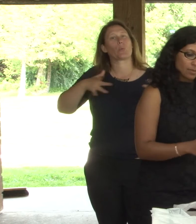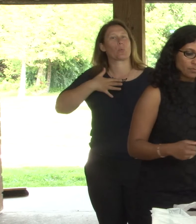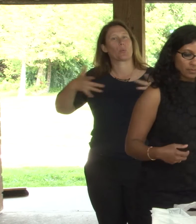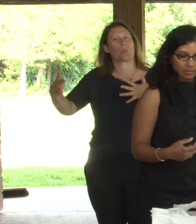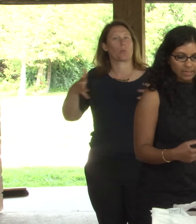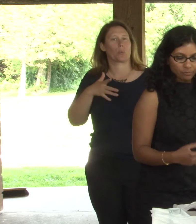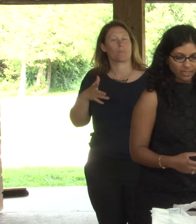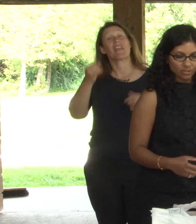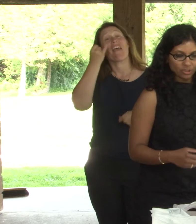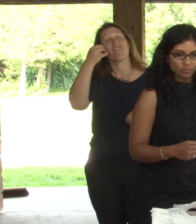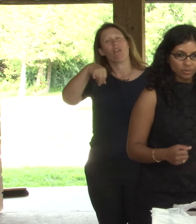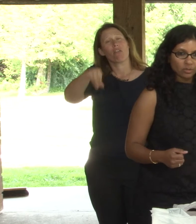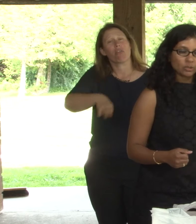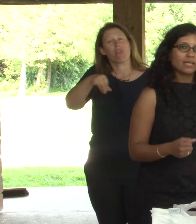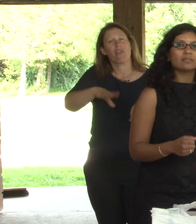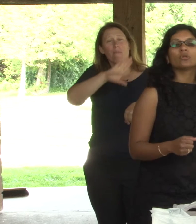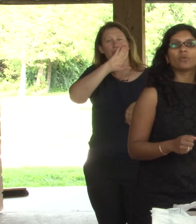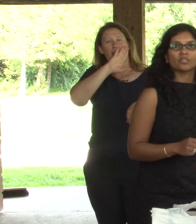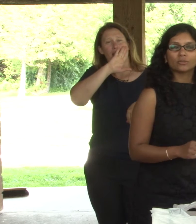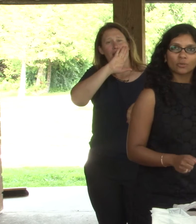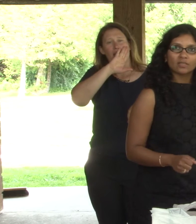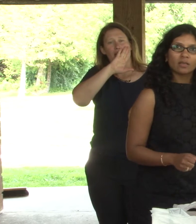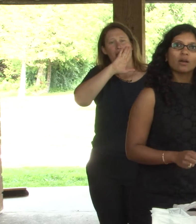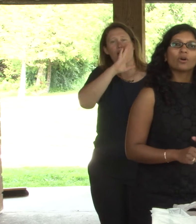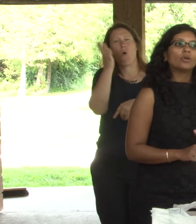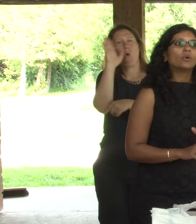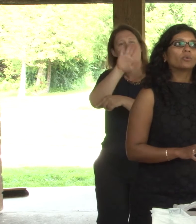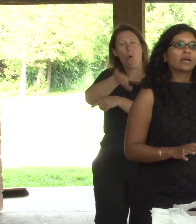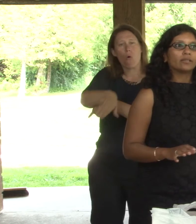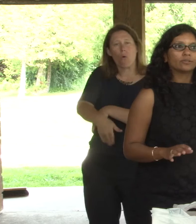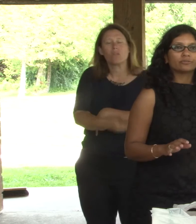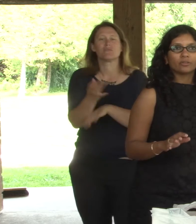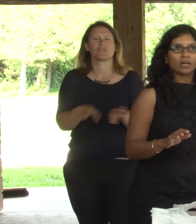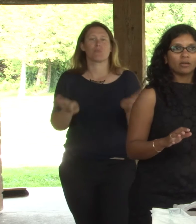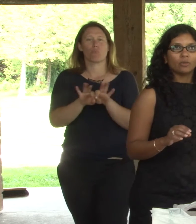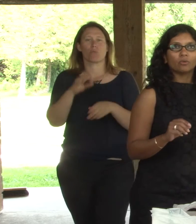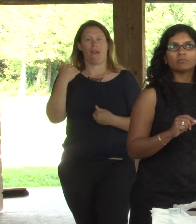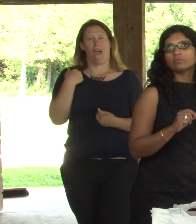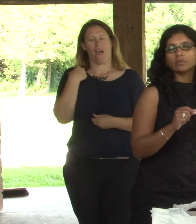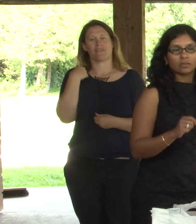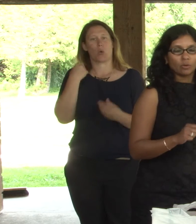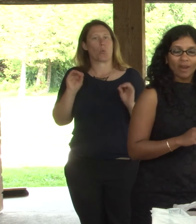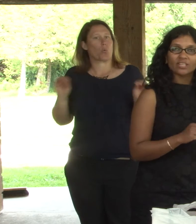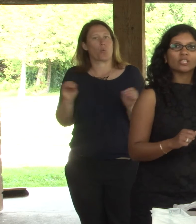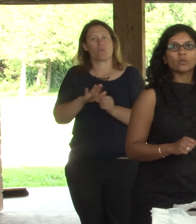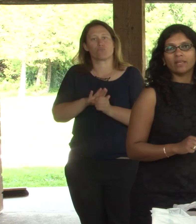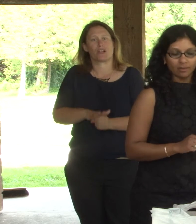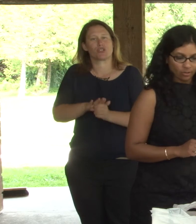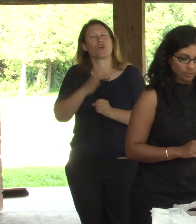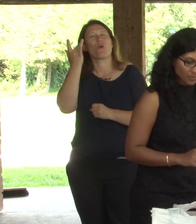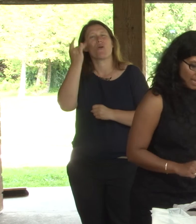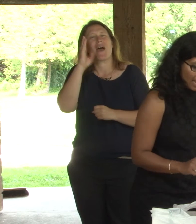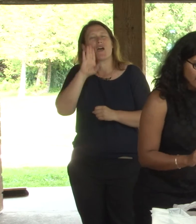they need some, they need protection, which is breathable. So there, there's no, no pressure sores or no kind of, uh, no, uh, no rashes